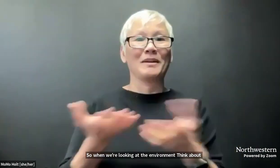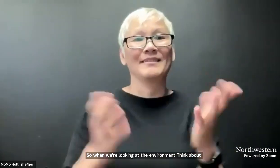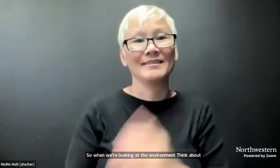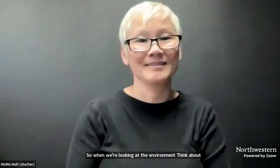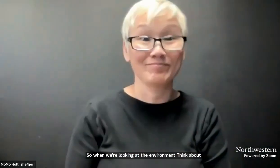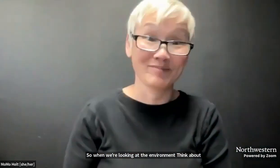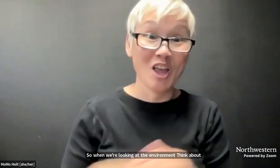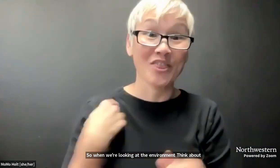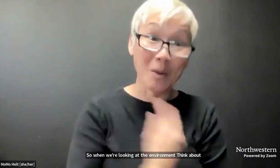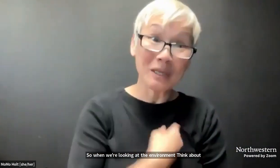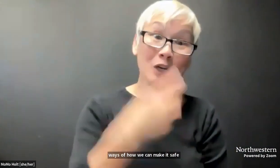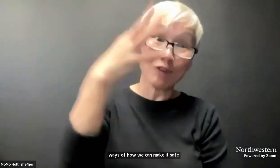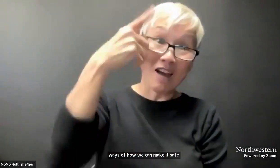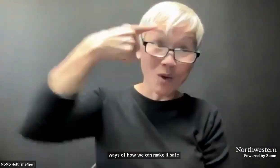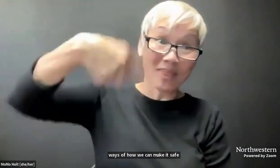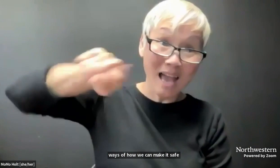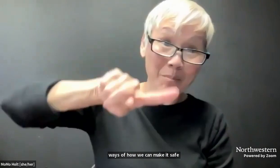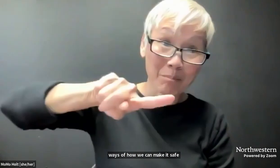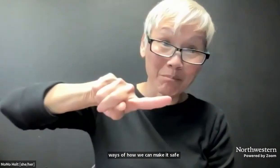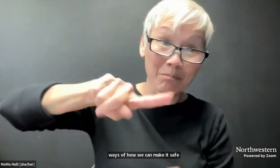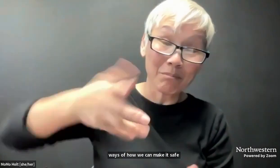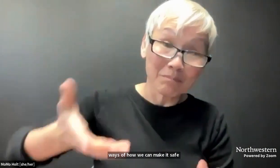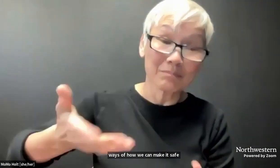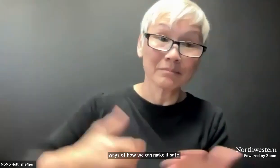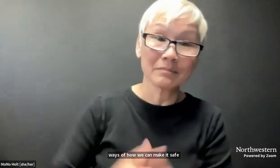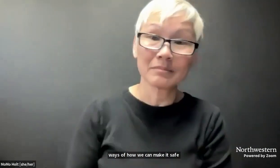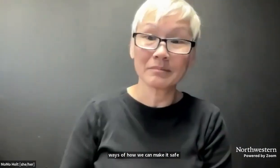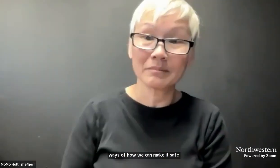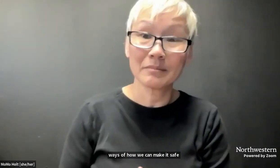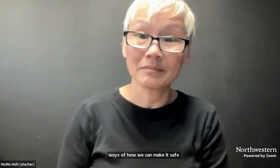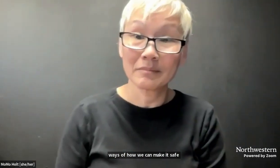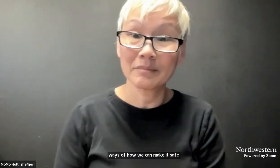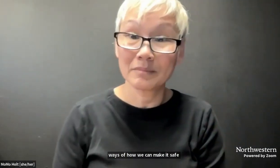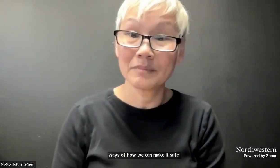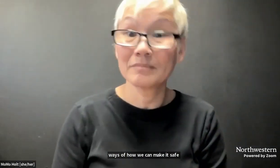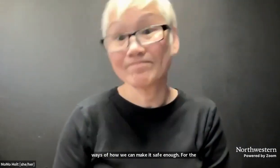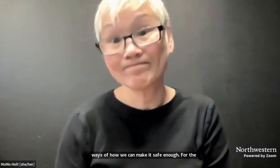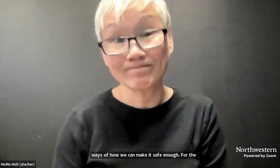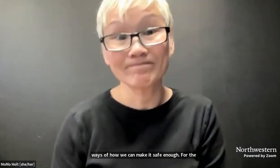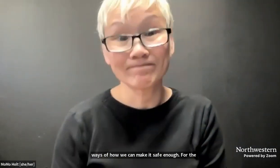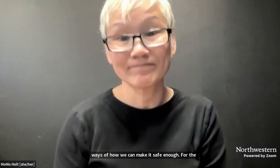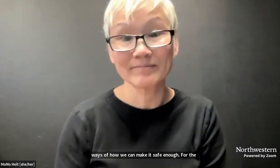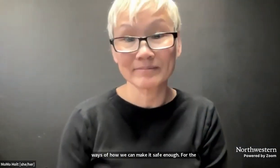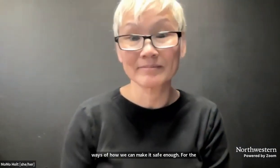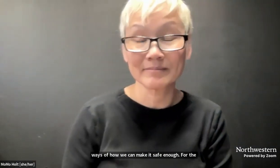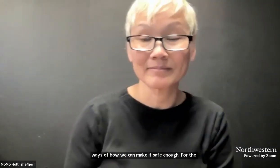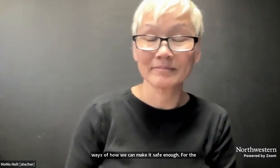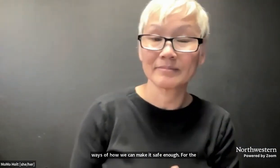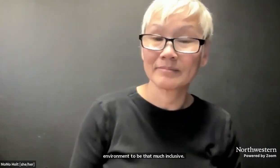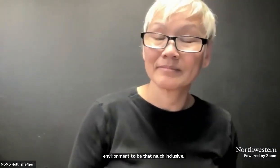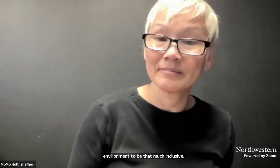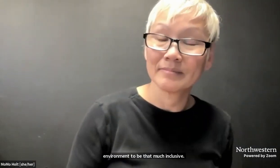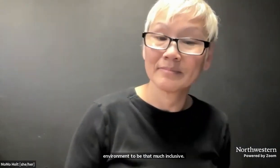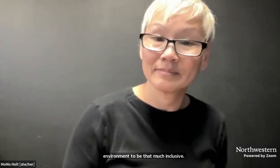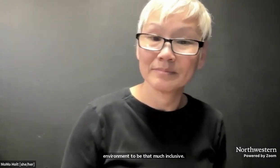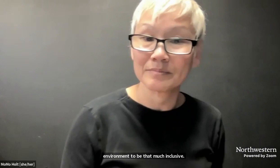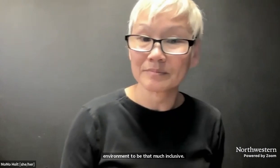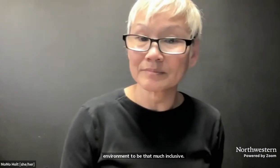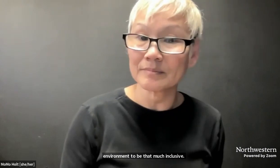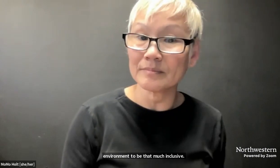it safe enough for the environment to be that much inclusive. It's really not asking too much.